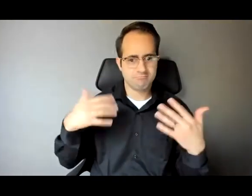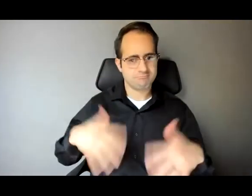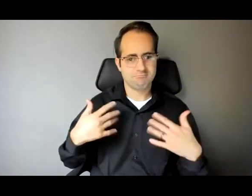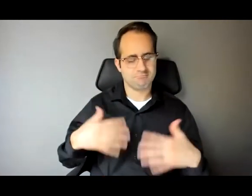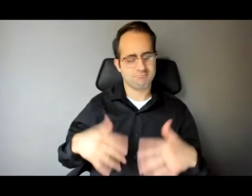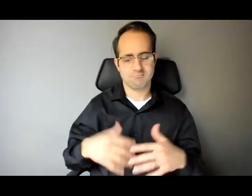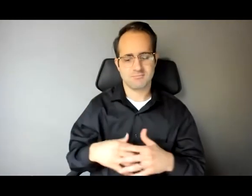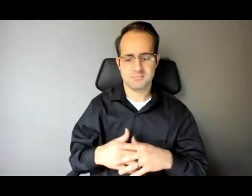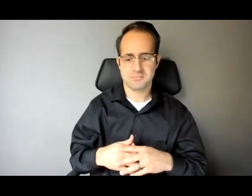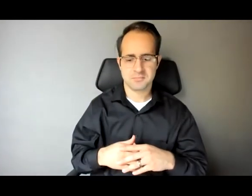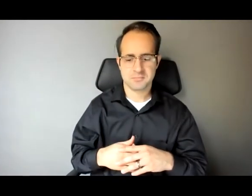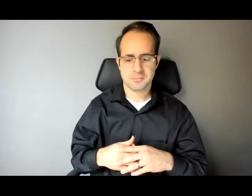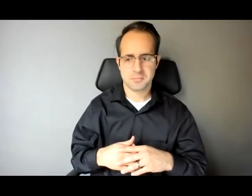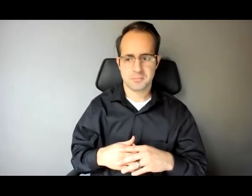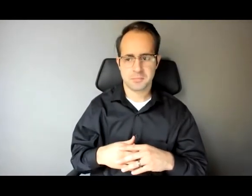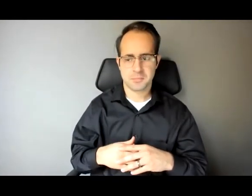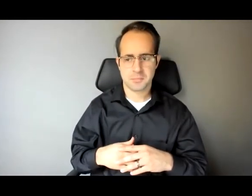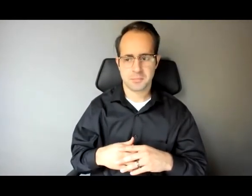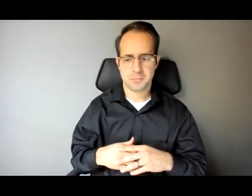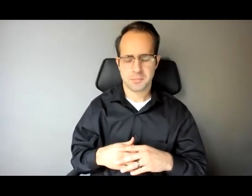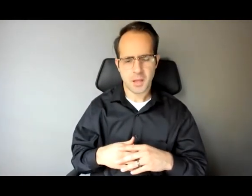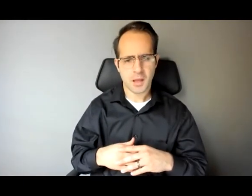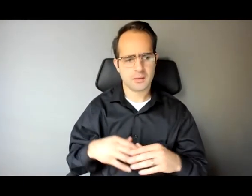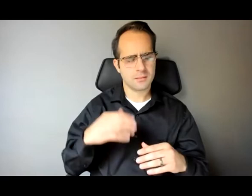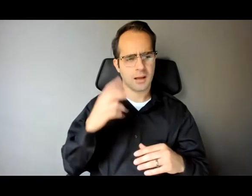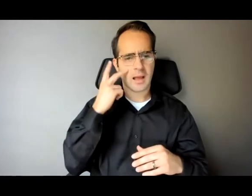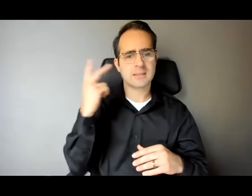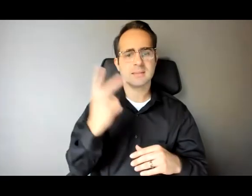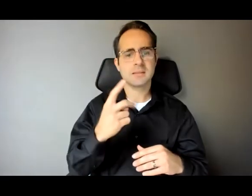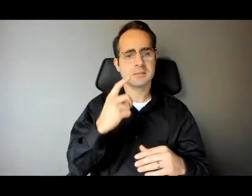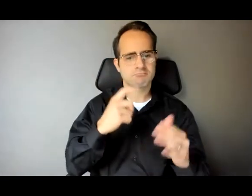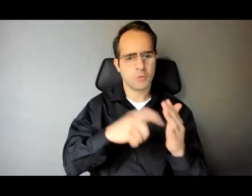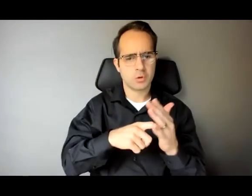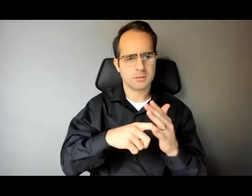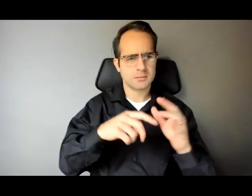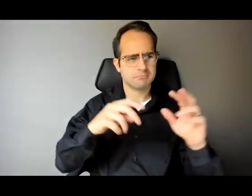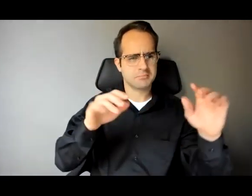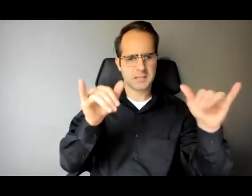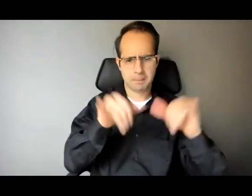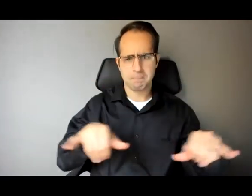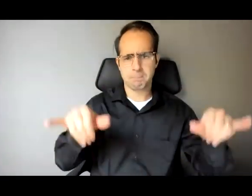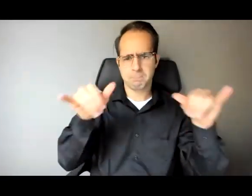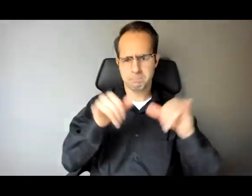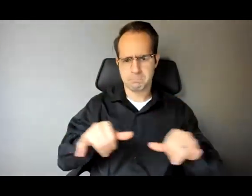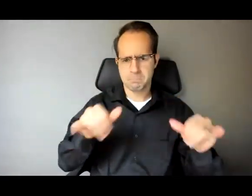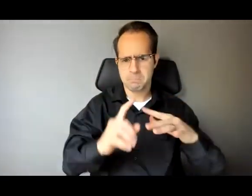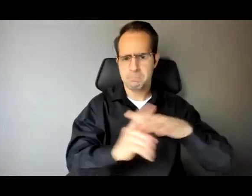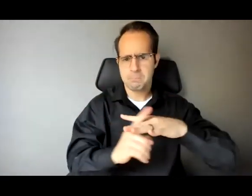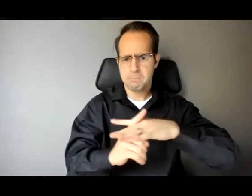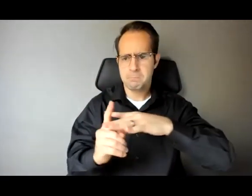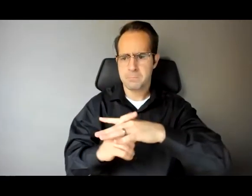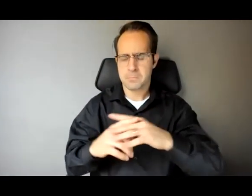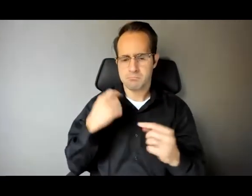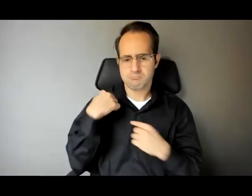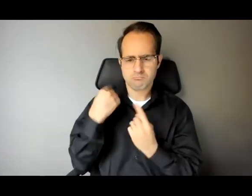right because there's been some some profound kind of high level questions